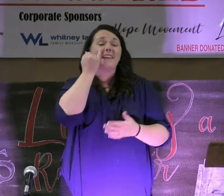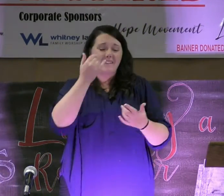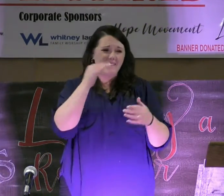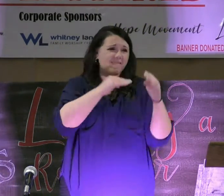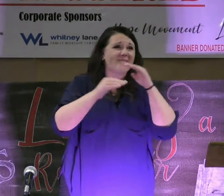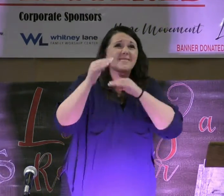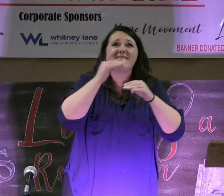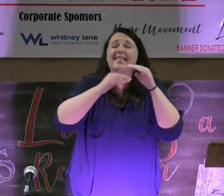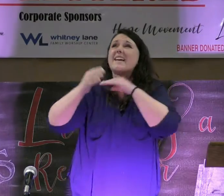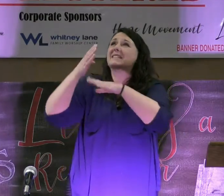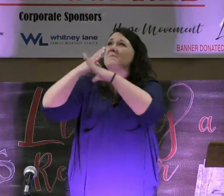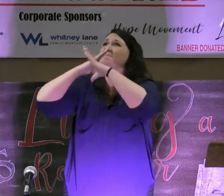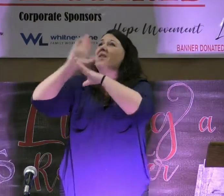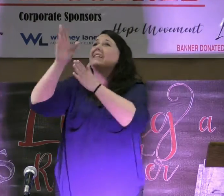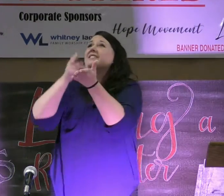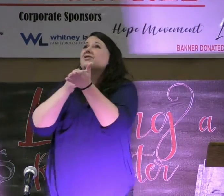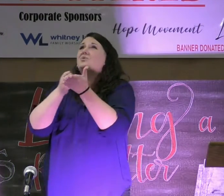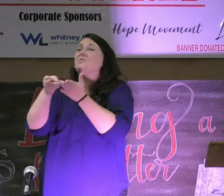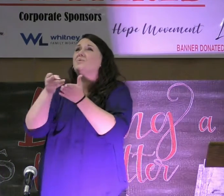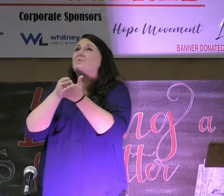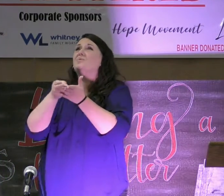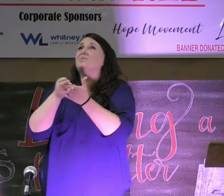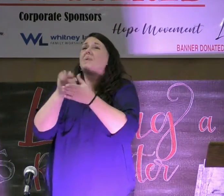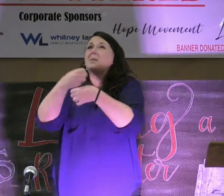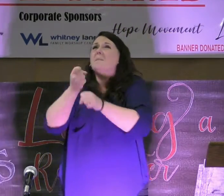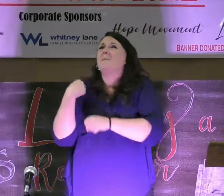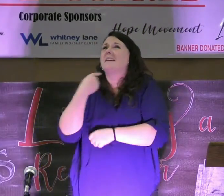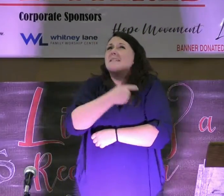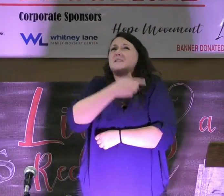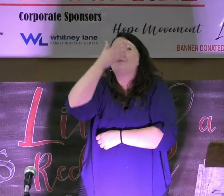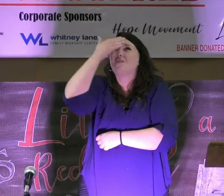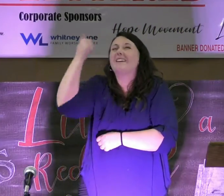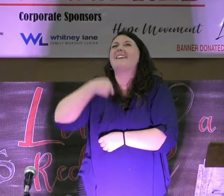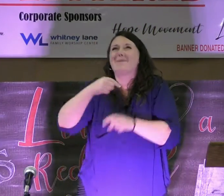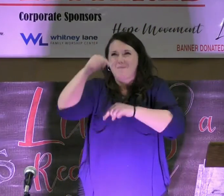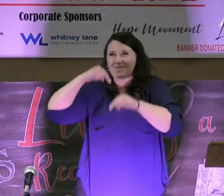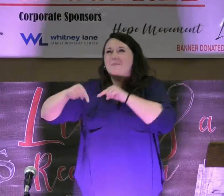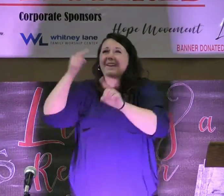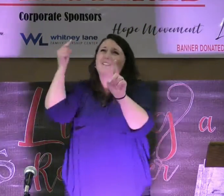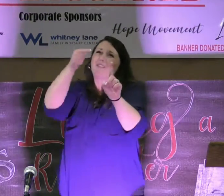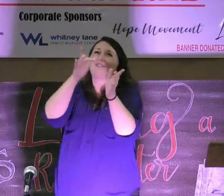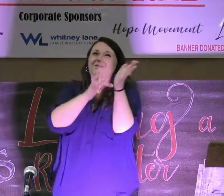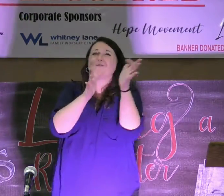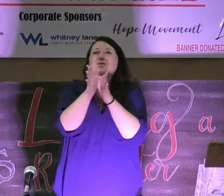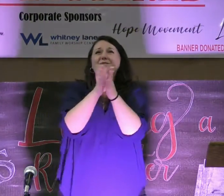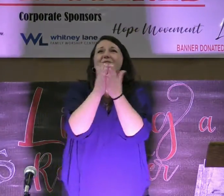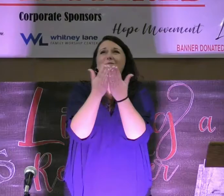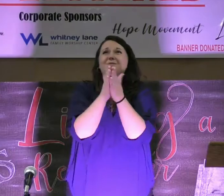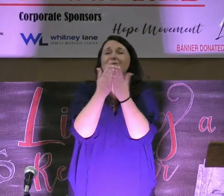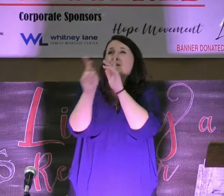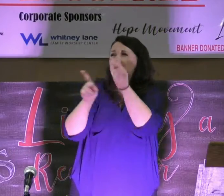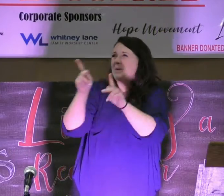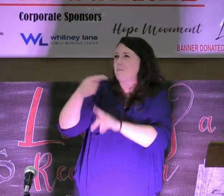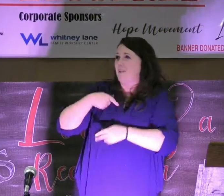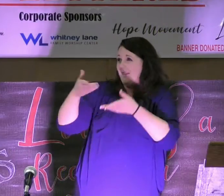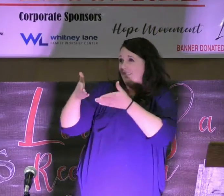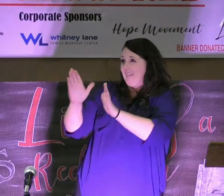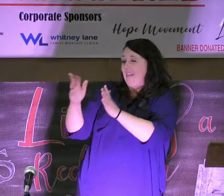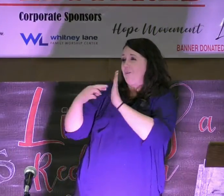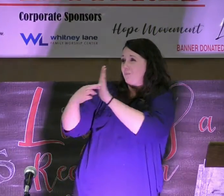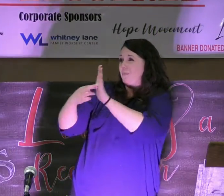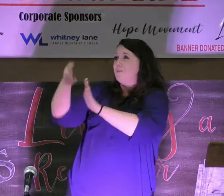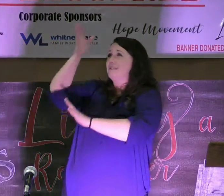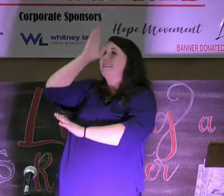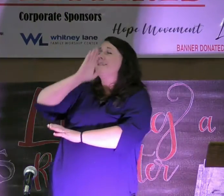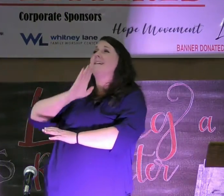lies would block his troops and somehow make us forget. I'm going back to the source. Not the people I'm allowed to represent